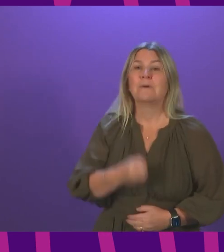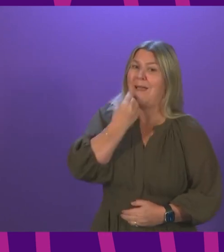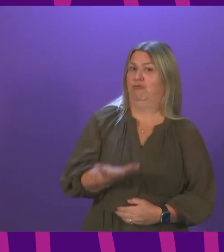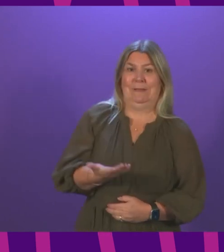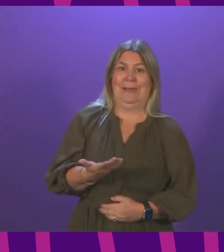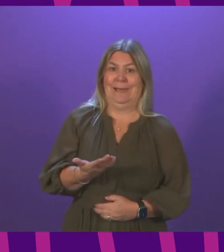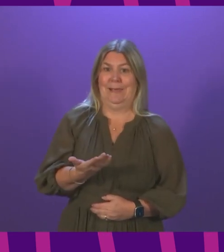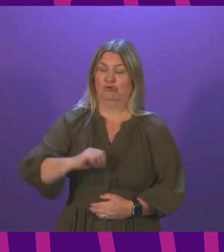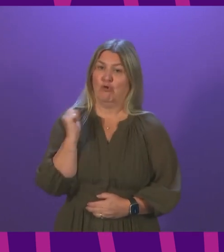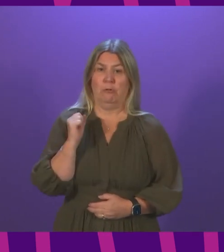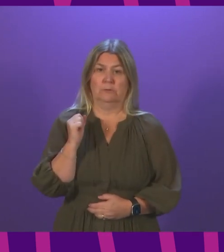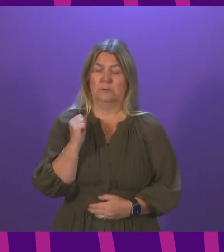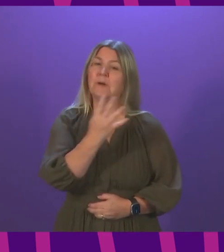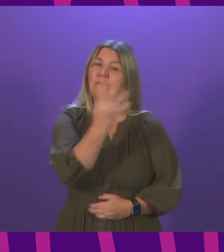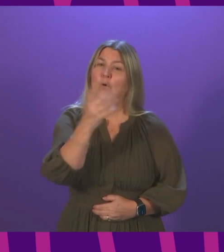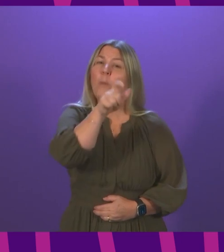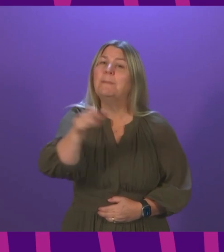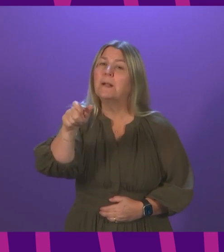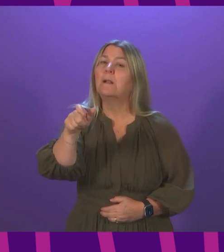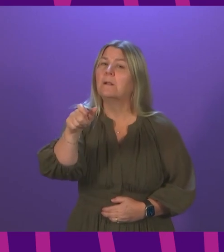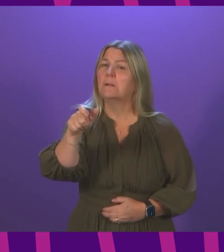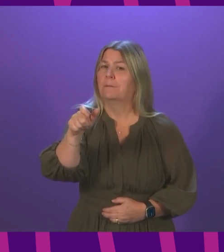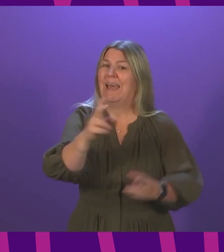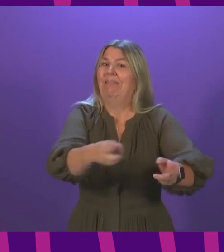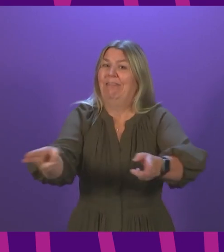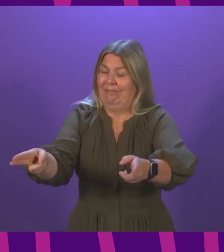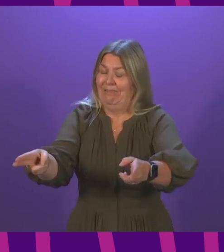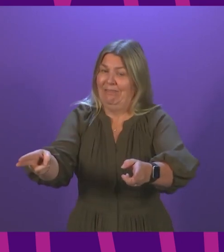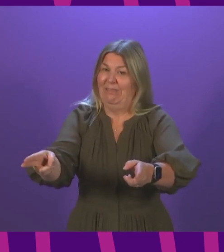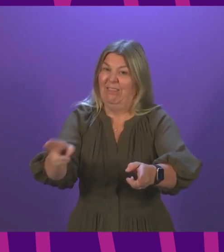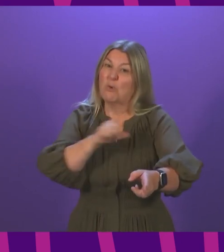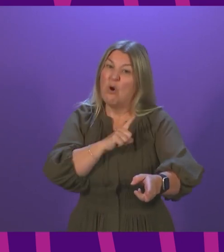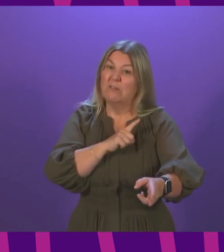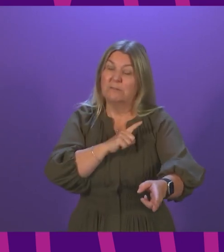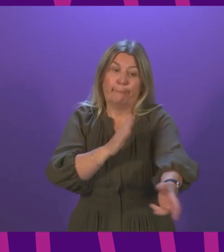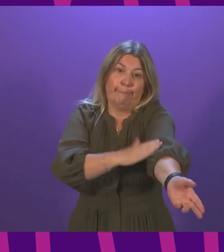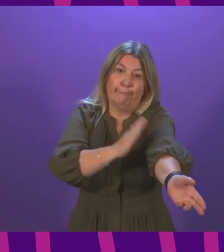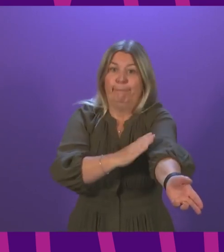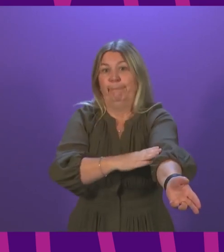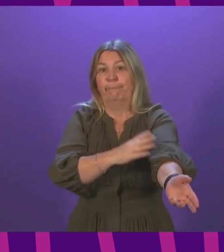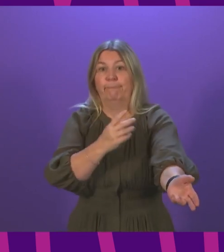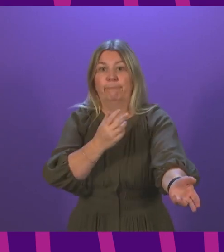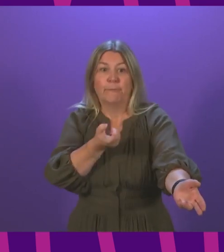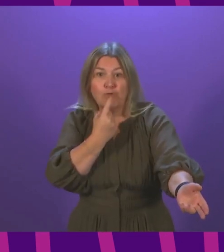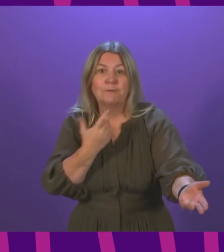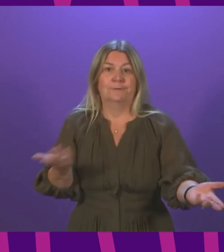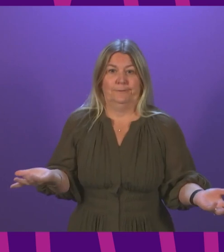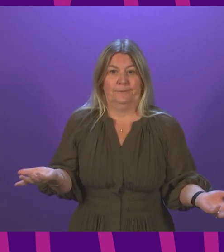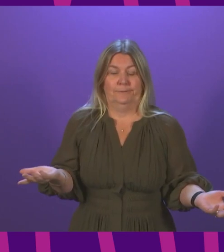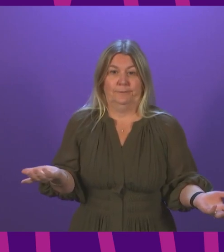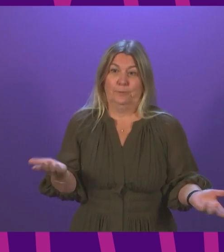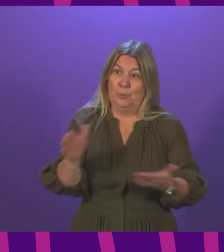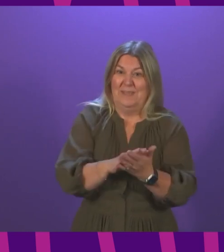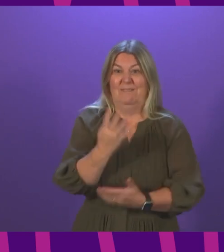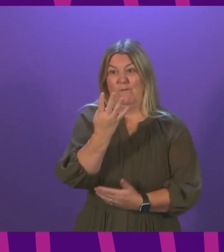lives as a result of drug misuse. That's four lives every day cut needlessly short. Families mourning